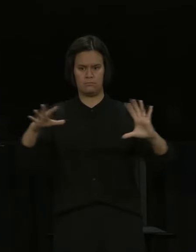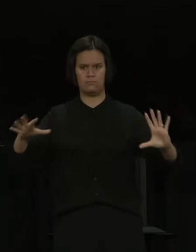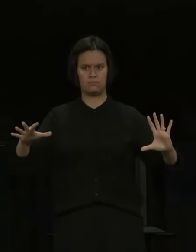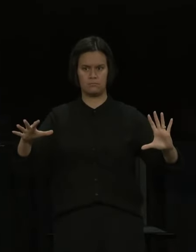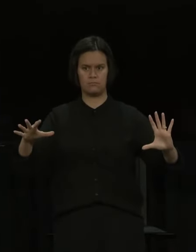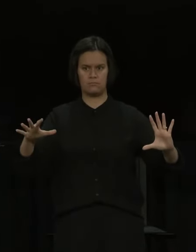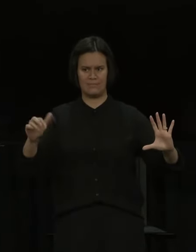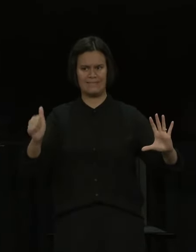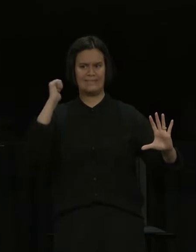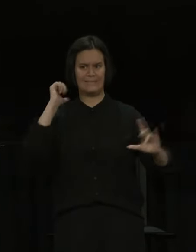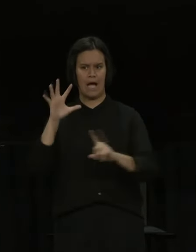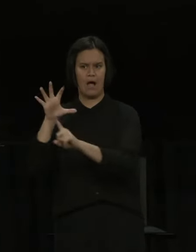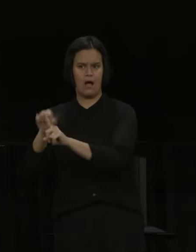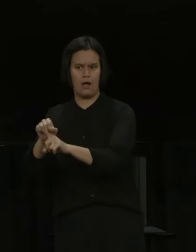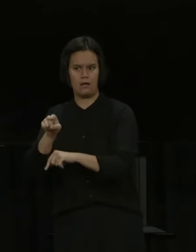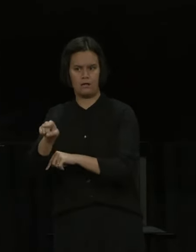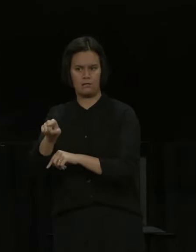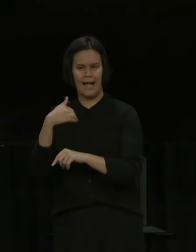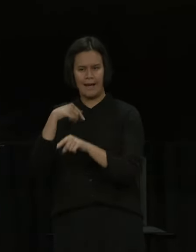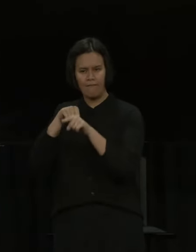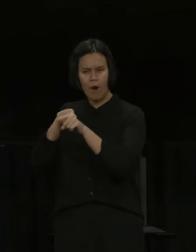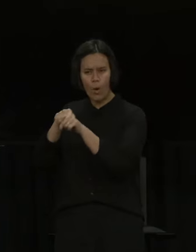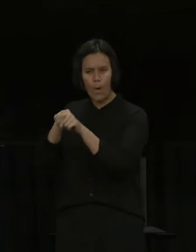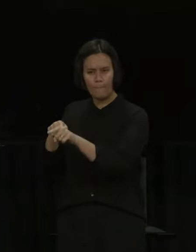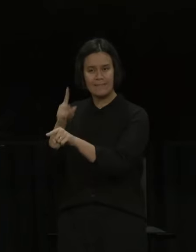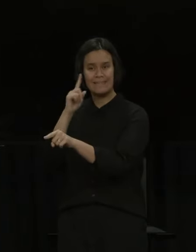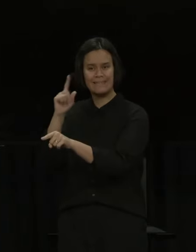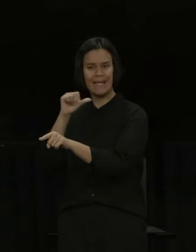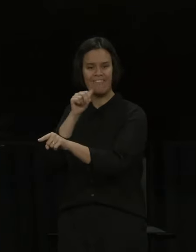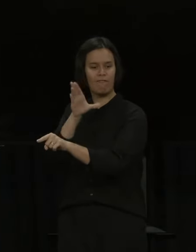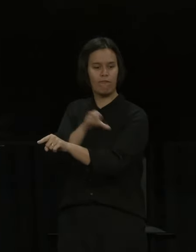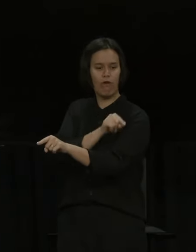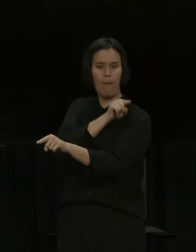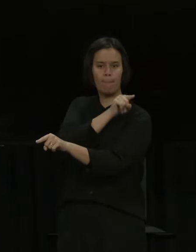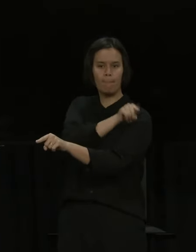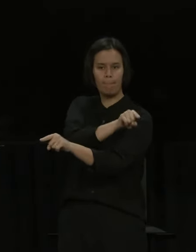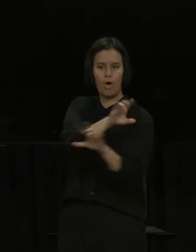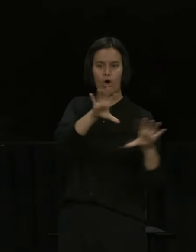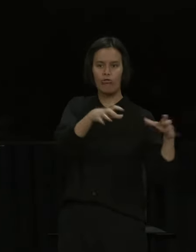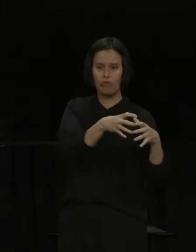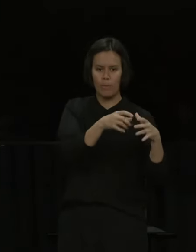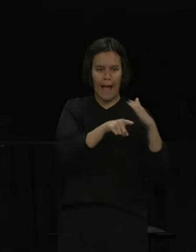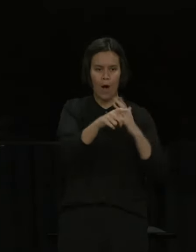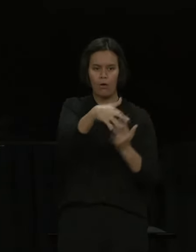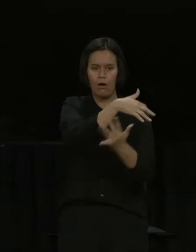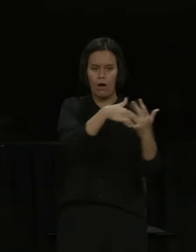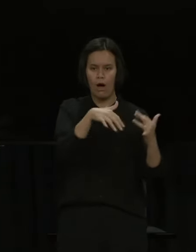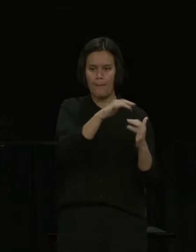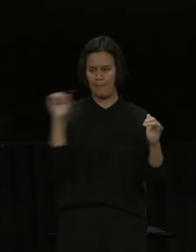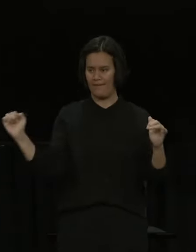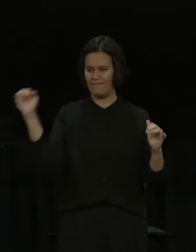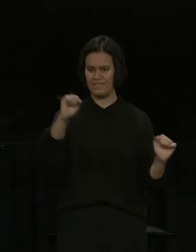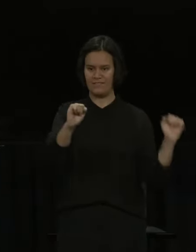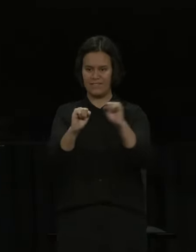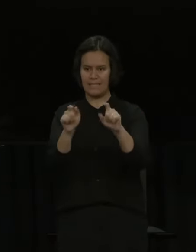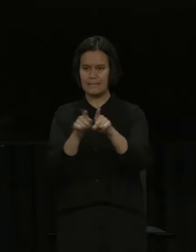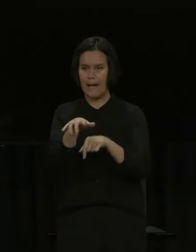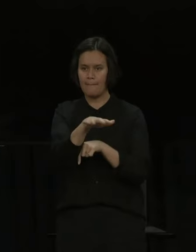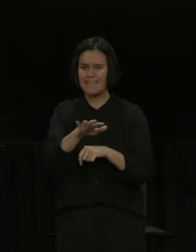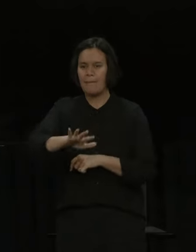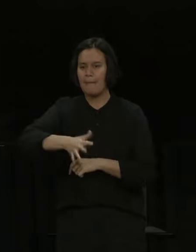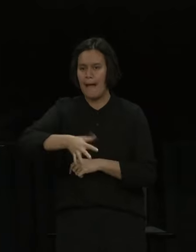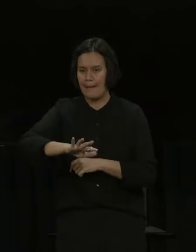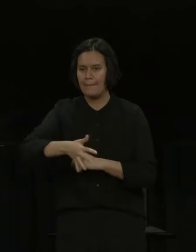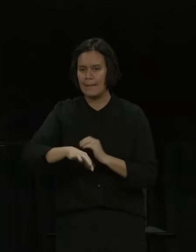linked and that's another one we're just following up to see where that person may have been infected and that person's got a number of close contacts both household and workplace